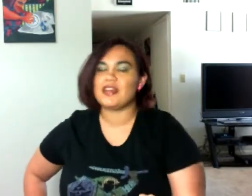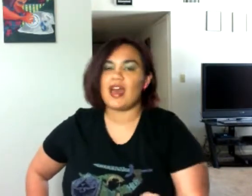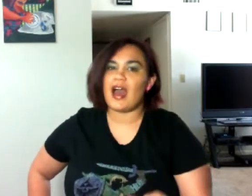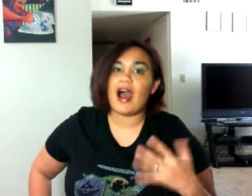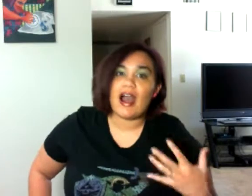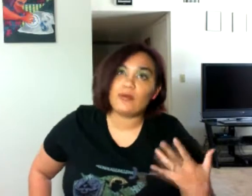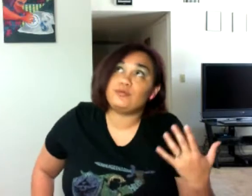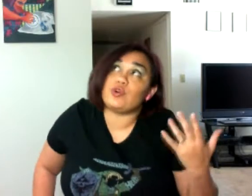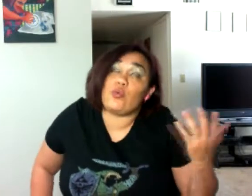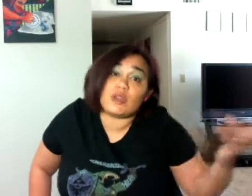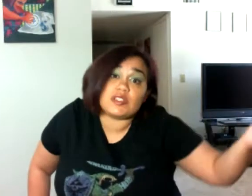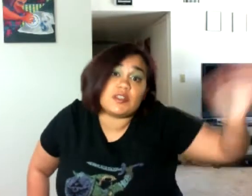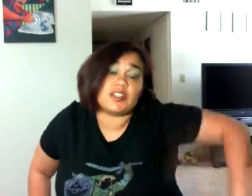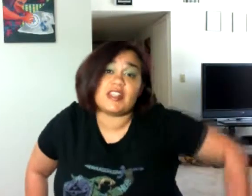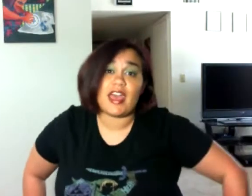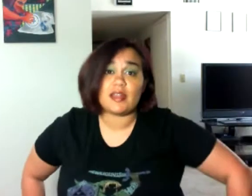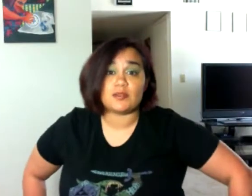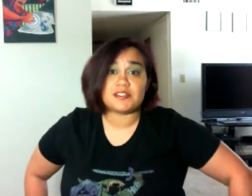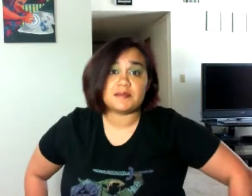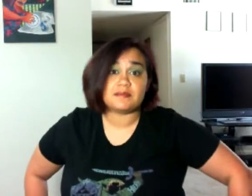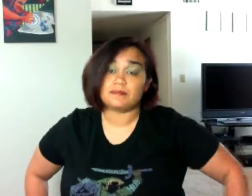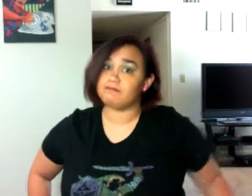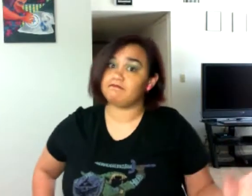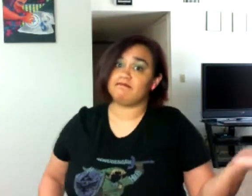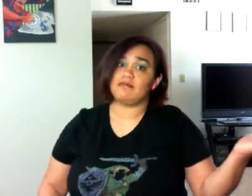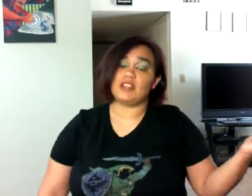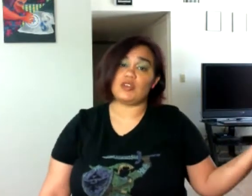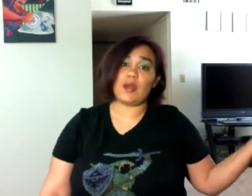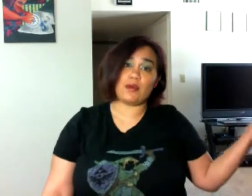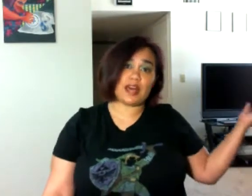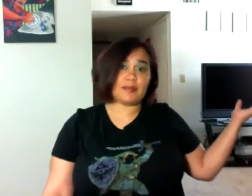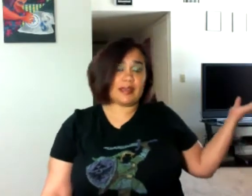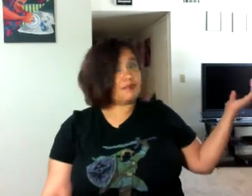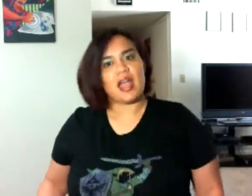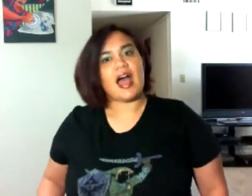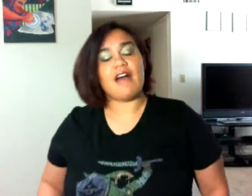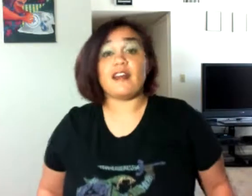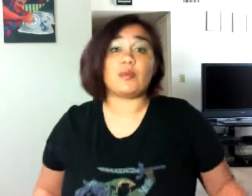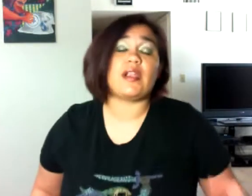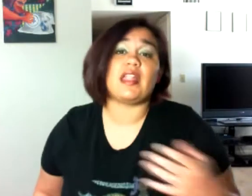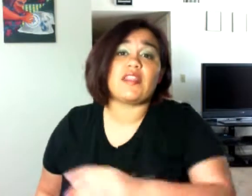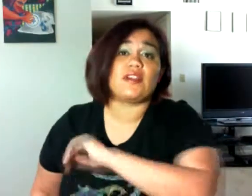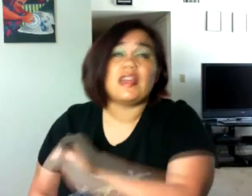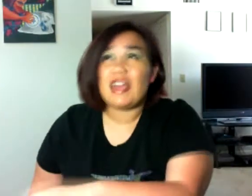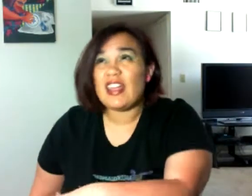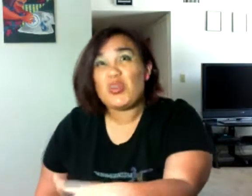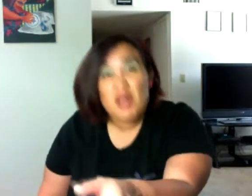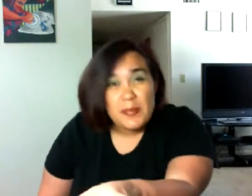I don't want to be shitty to animals. And so I will not be. I find wearing leather kind of creepy